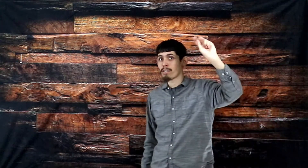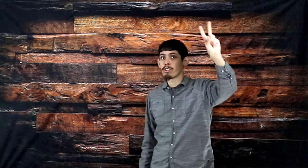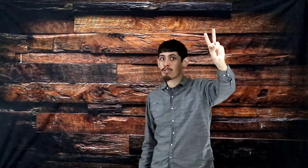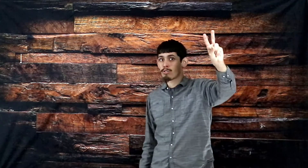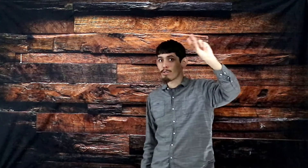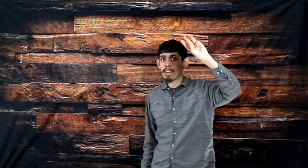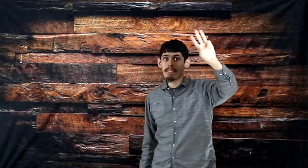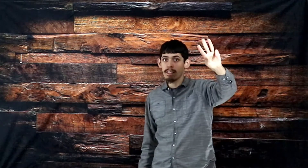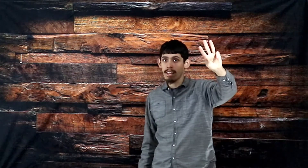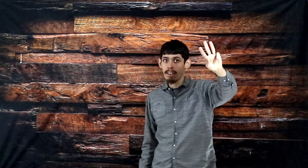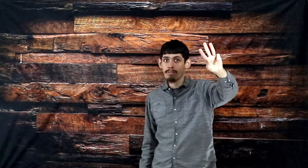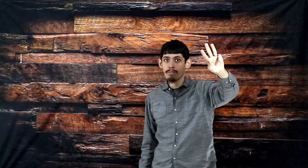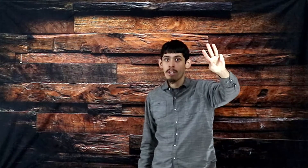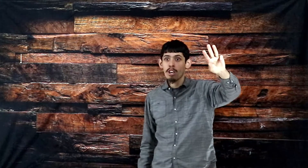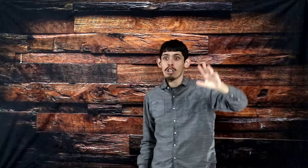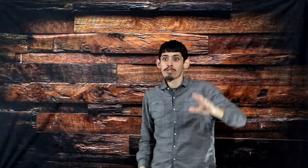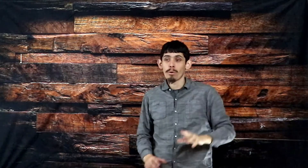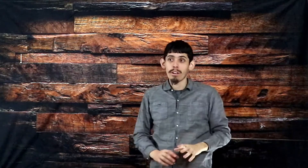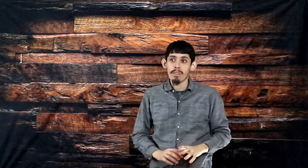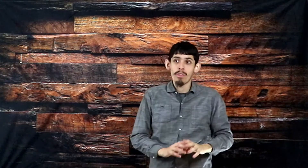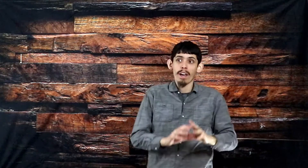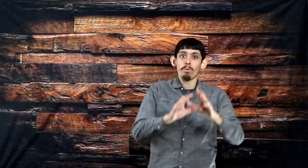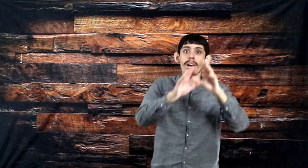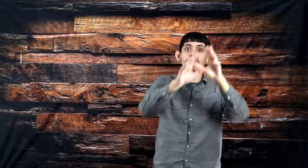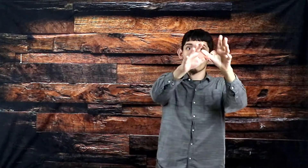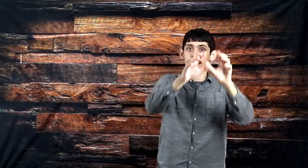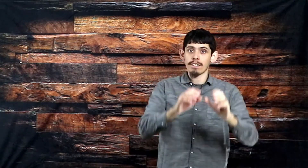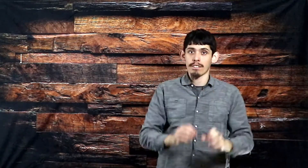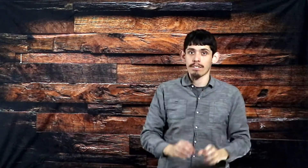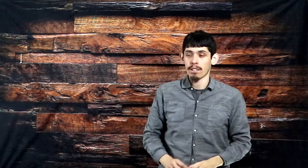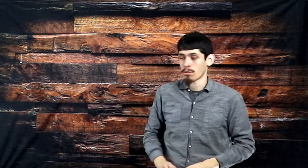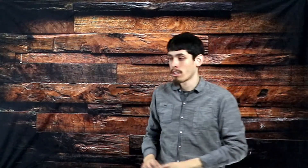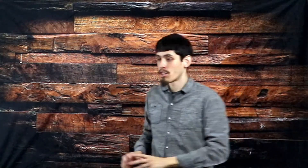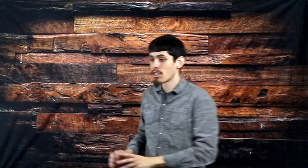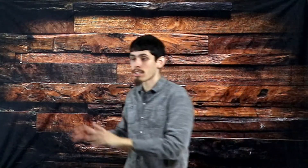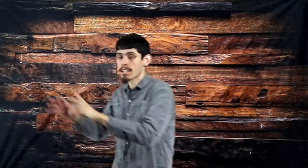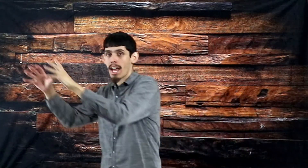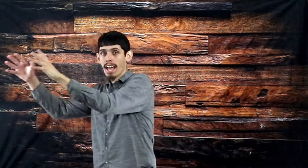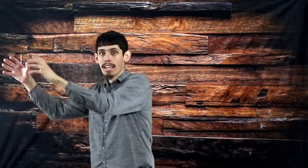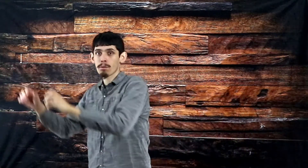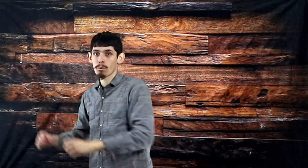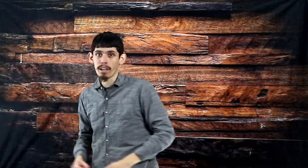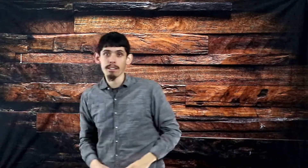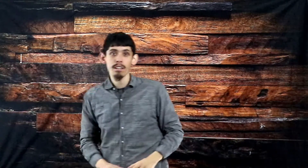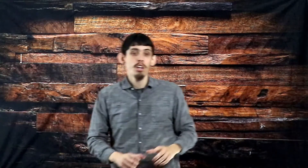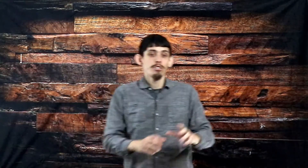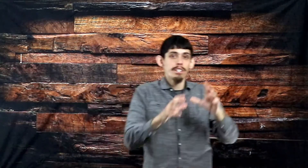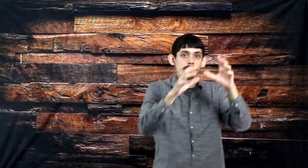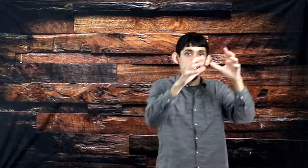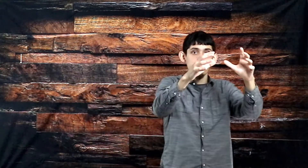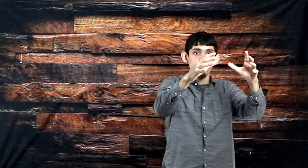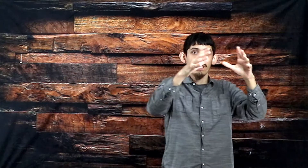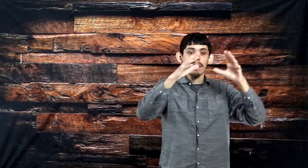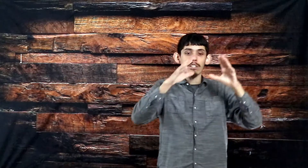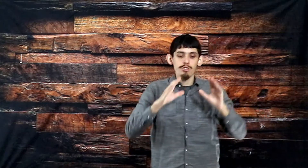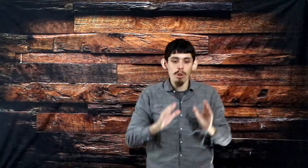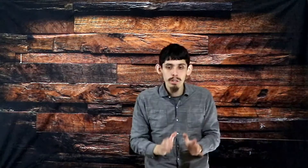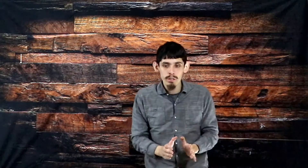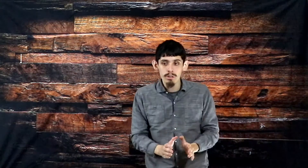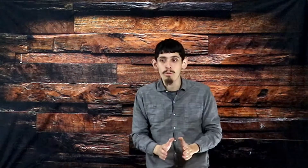the truth, and the life. So, thy way, O God, is in the sanctuary. Jesus says, I am the way. So, the sanctuary is showing you the